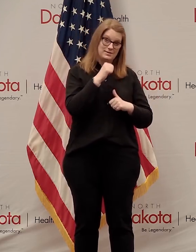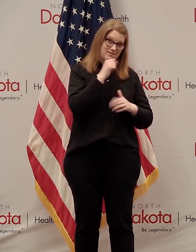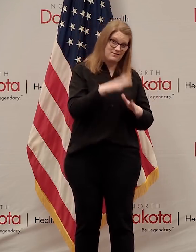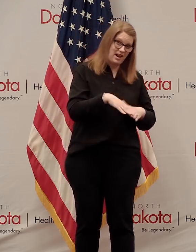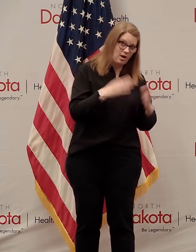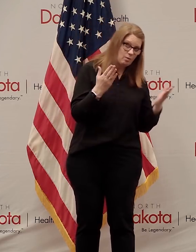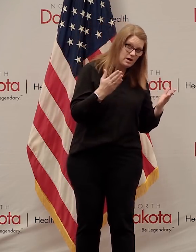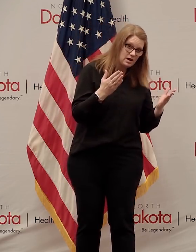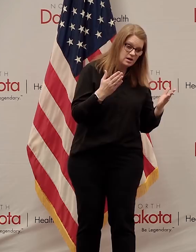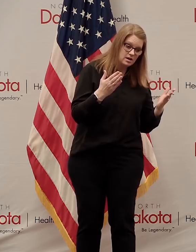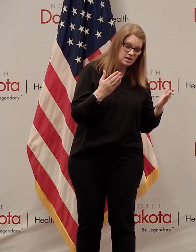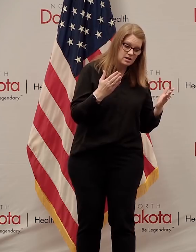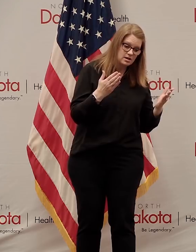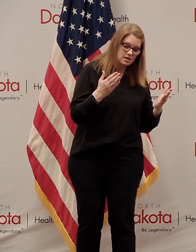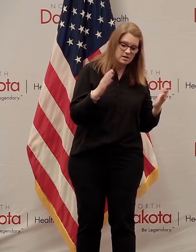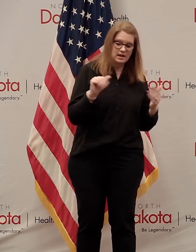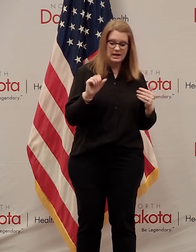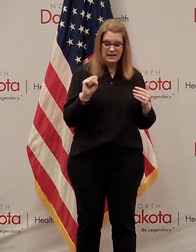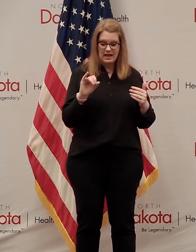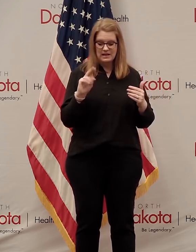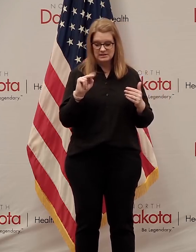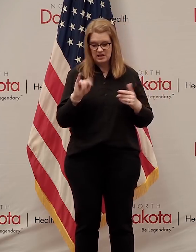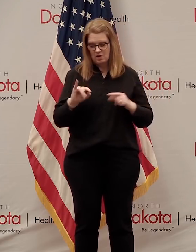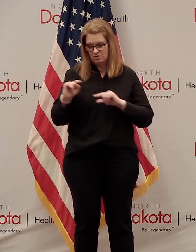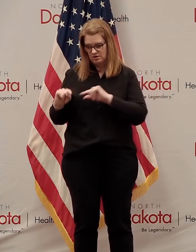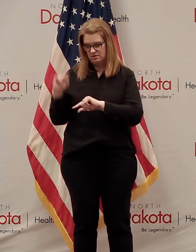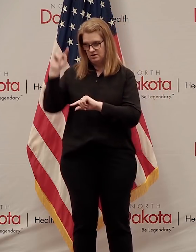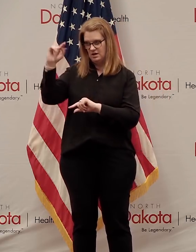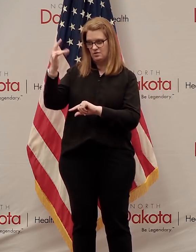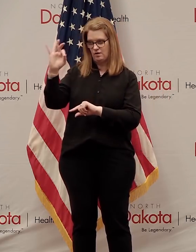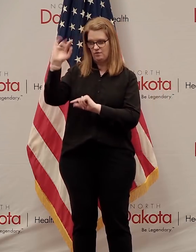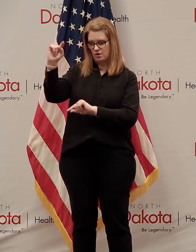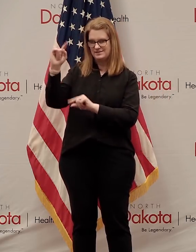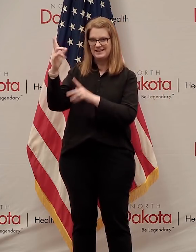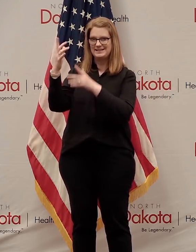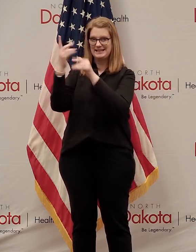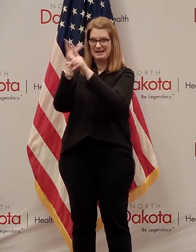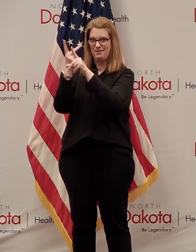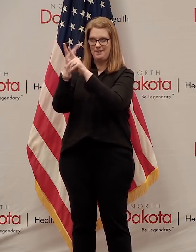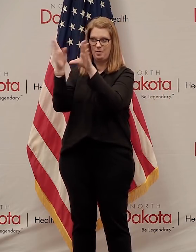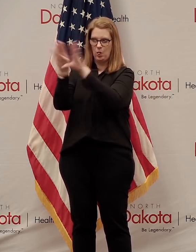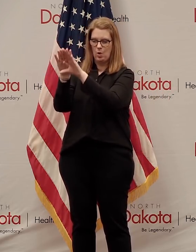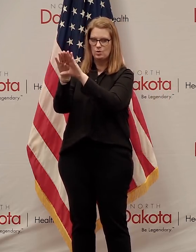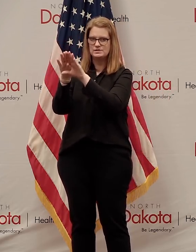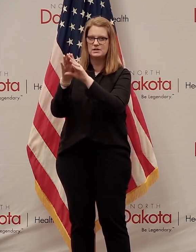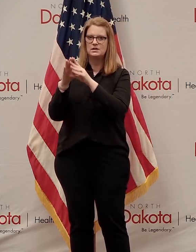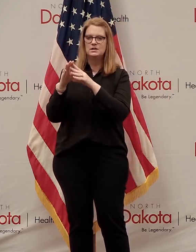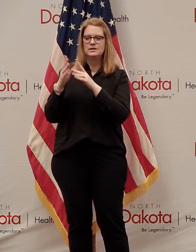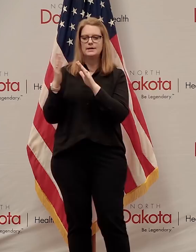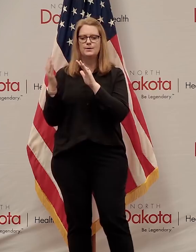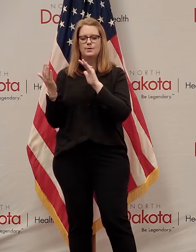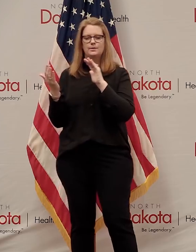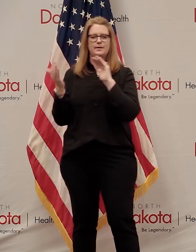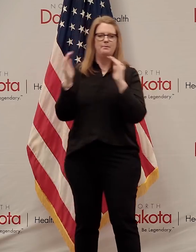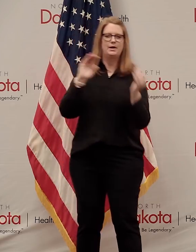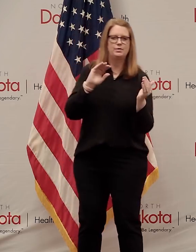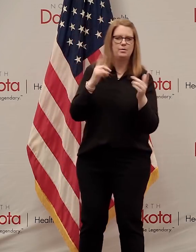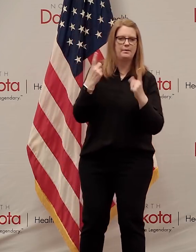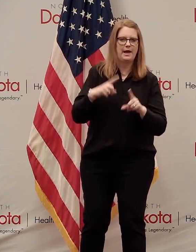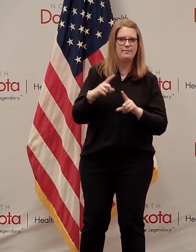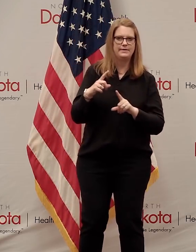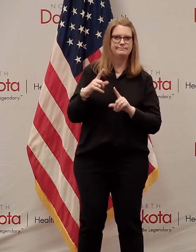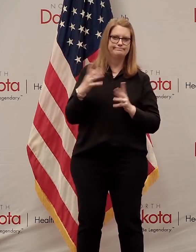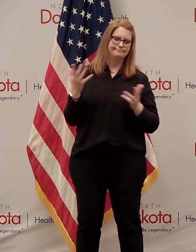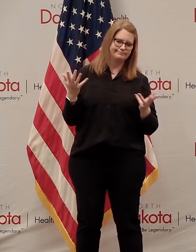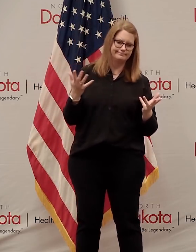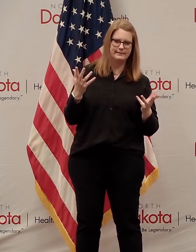them, you know, Cass County and Grand Forks with the risk of opening them. And so, again, we'll keep working with the mayors on that. We